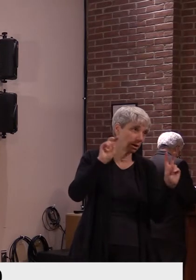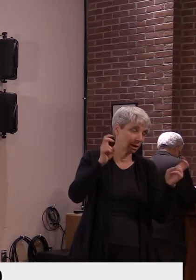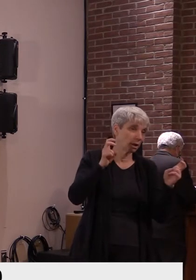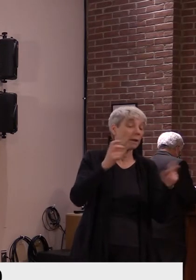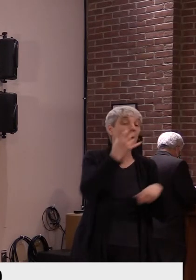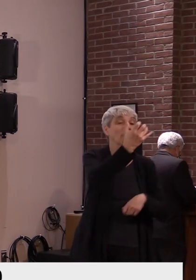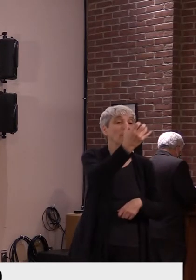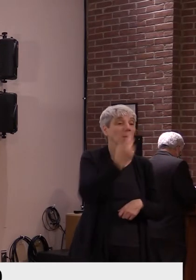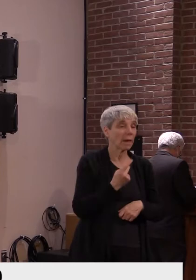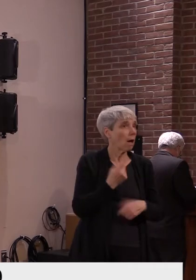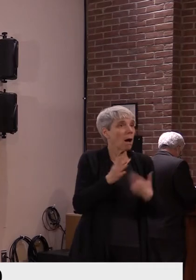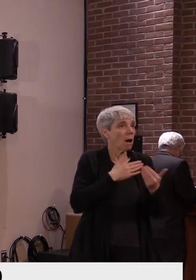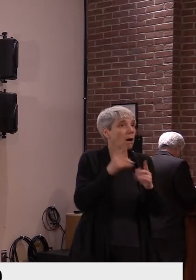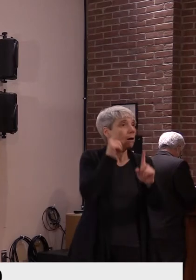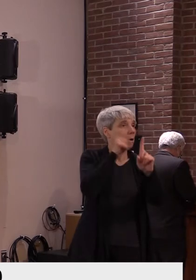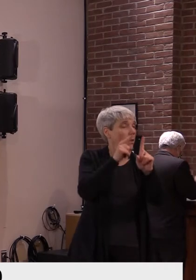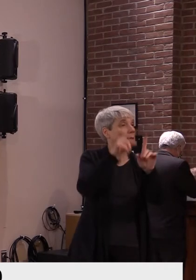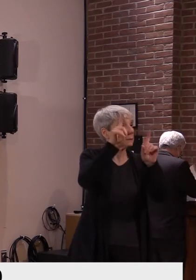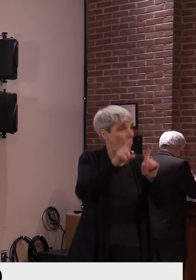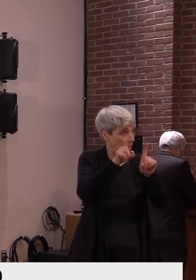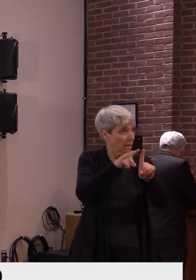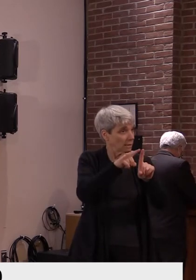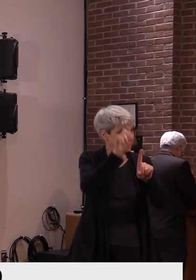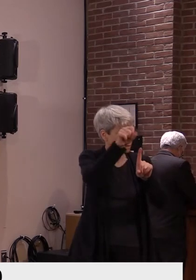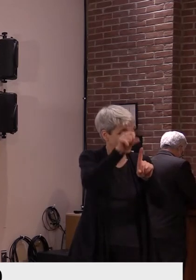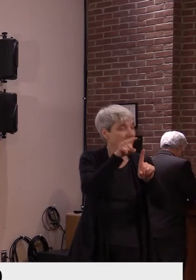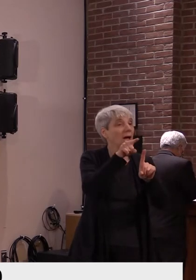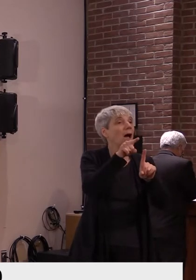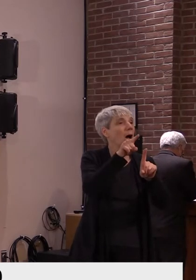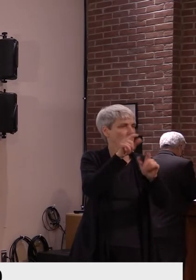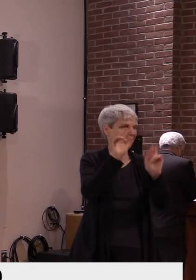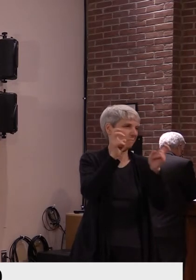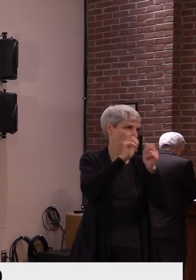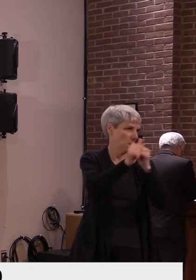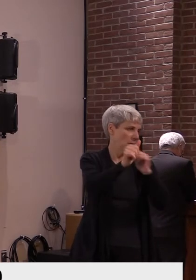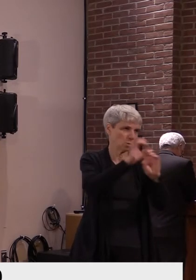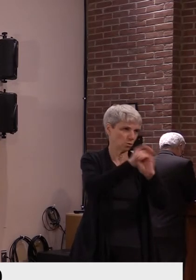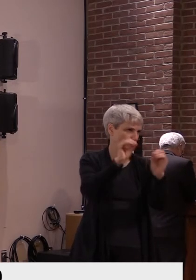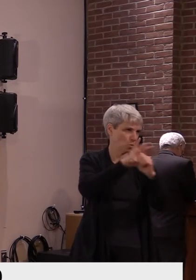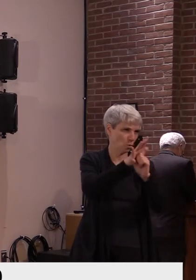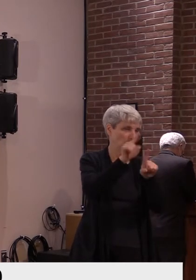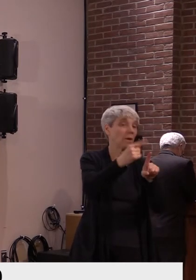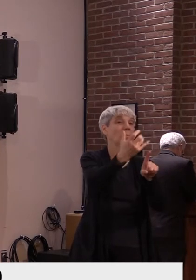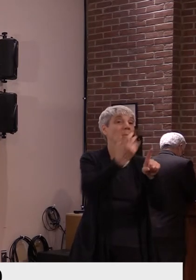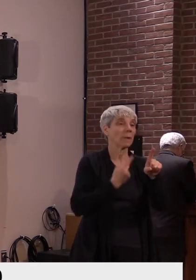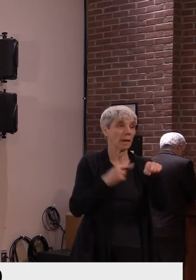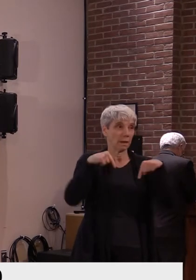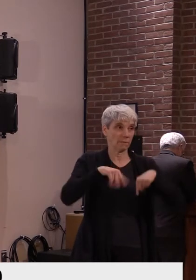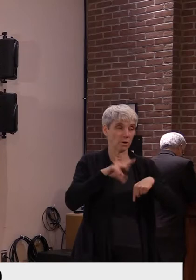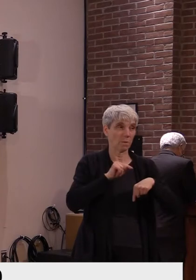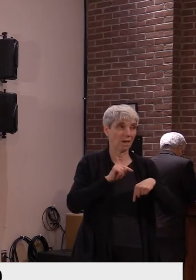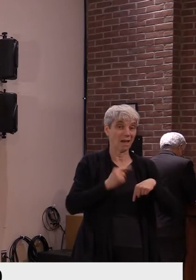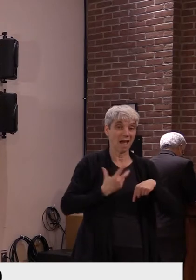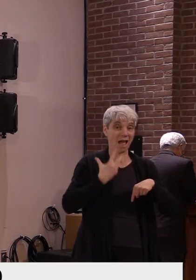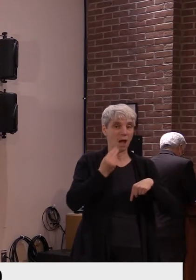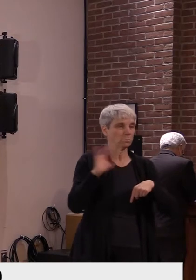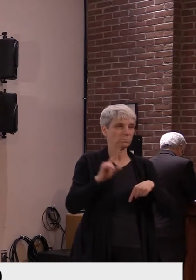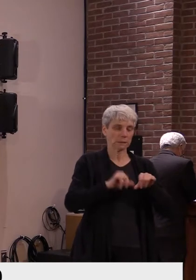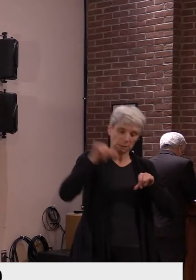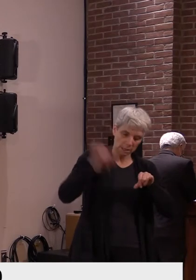the college students should quarantine at home if they're going to be spending time in Vermont.